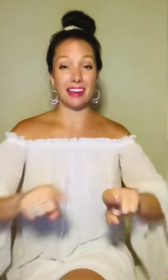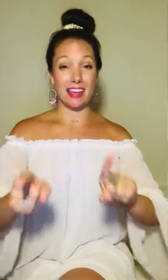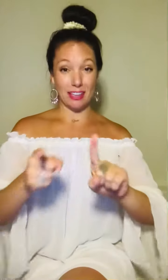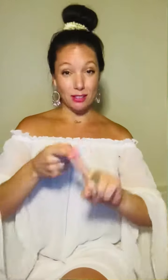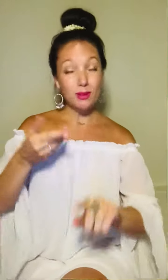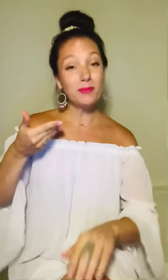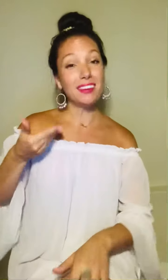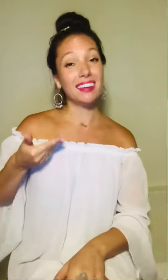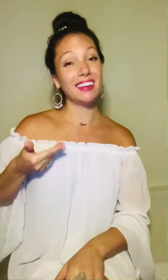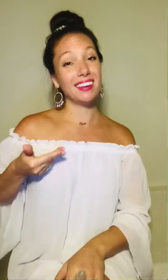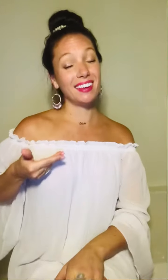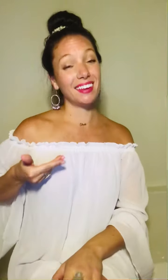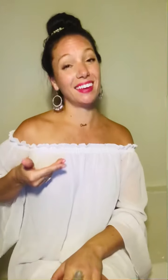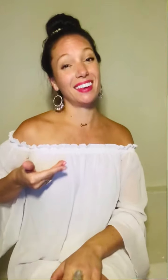to me